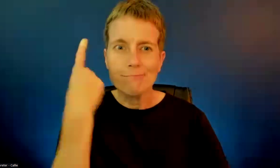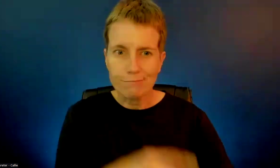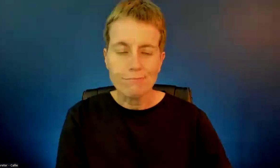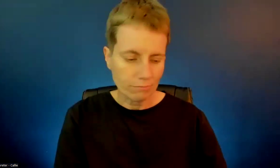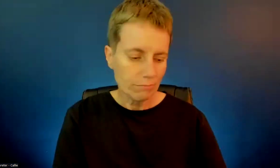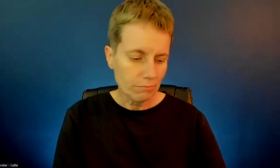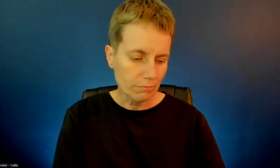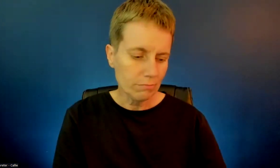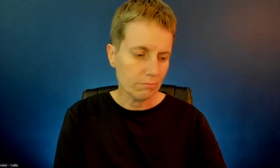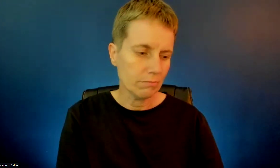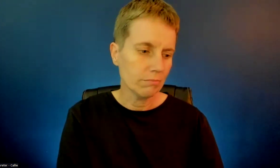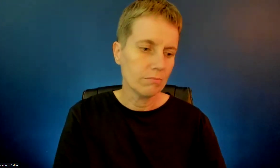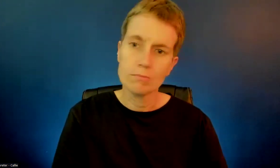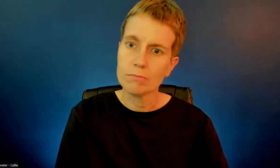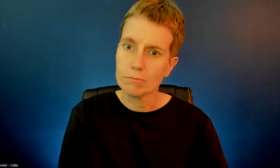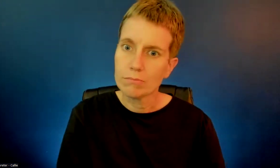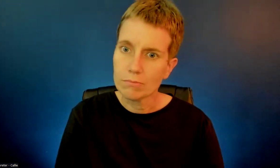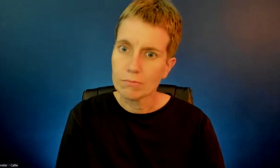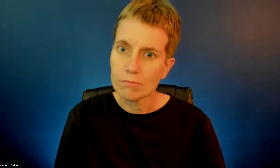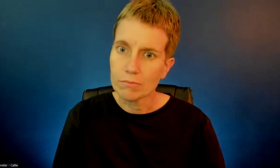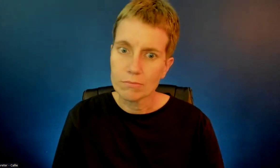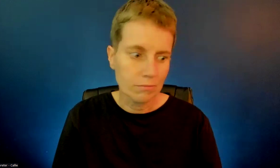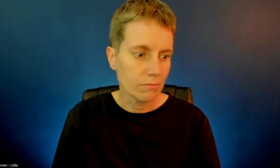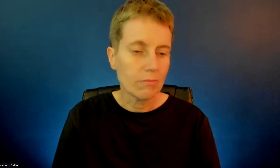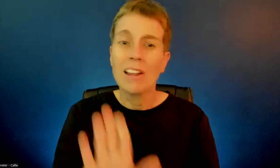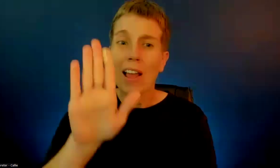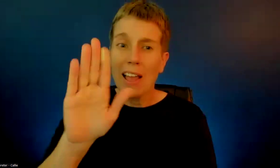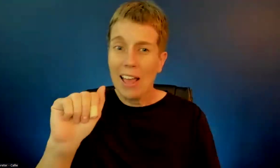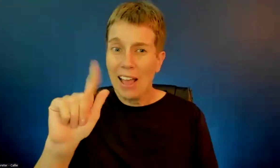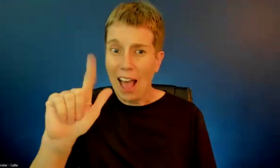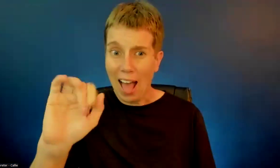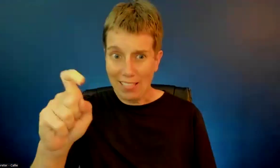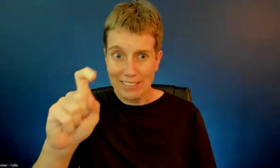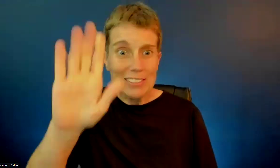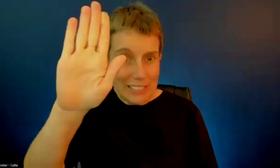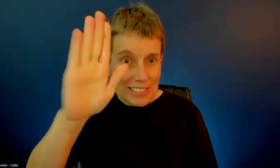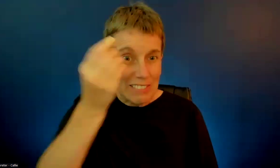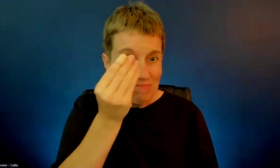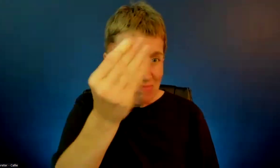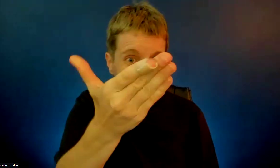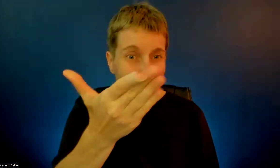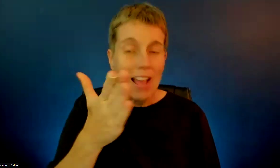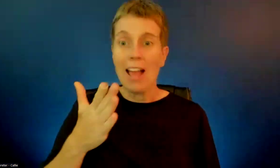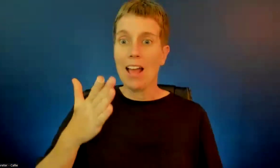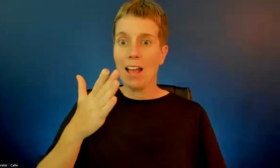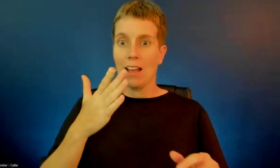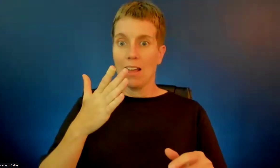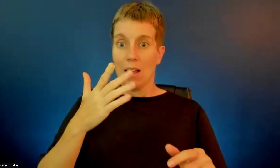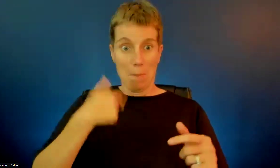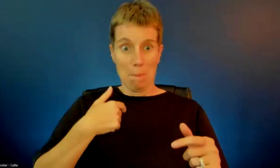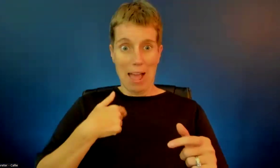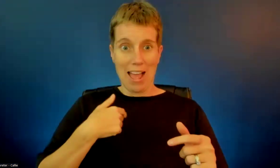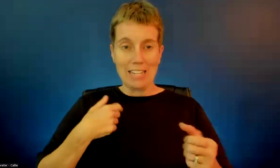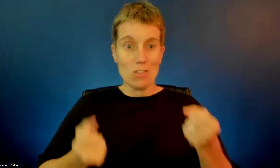Can I make a comment about that? Please. So, for drive-thrus, for me, since I drive from my